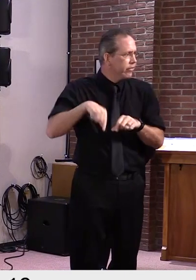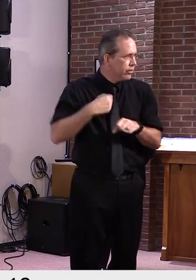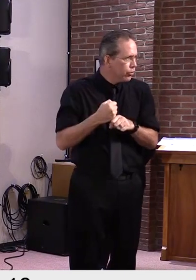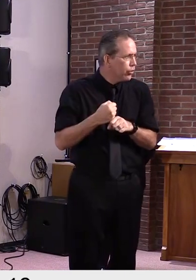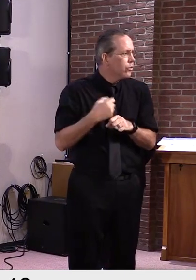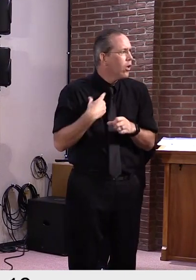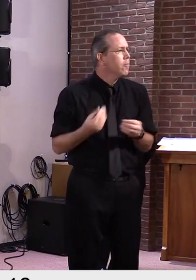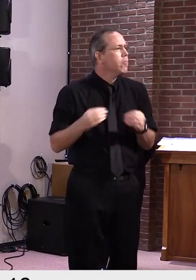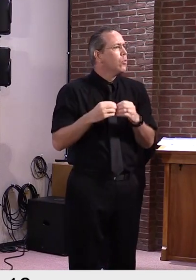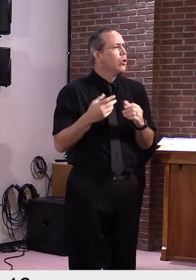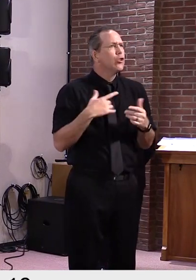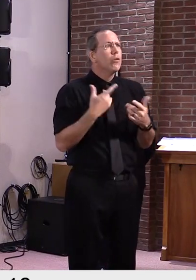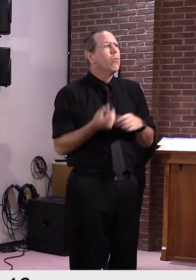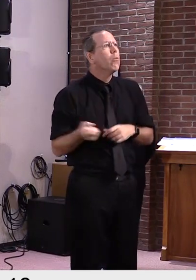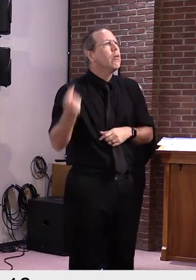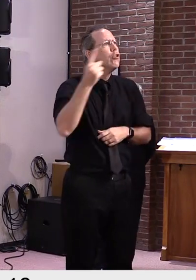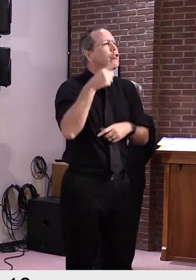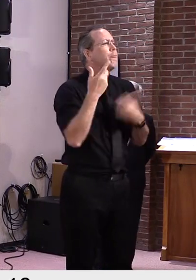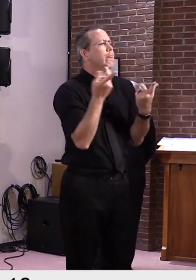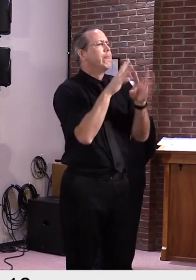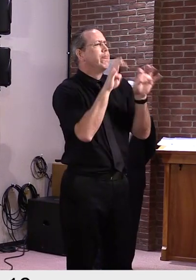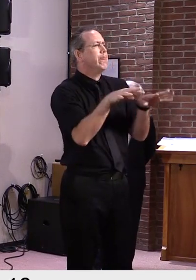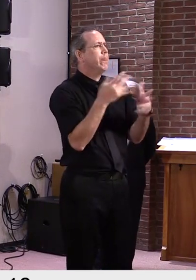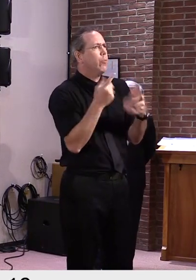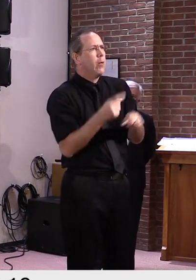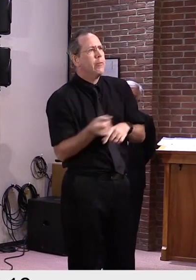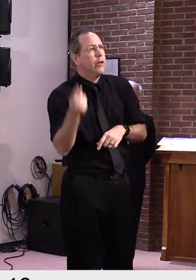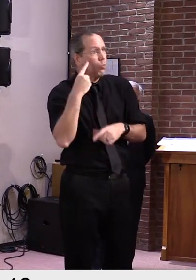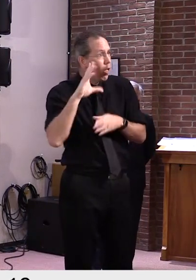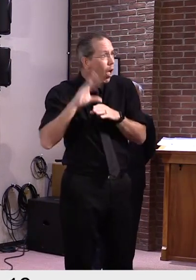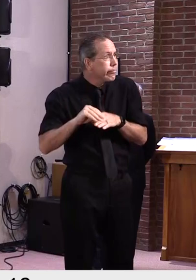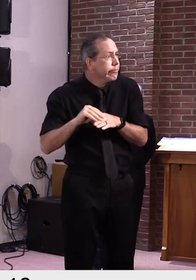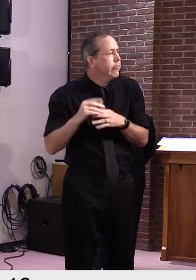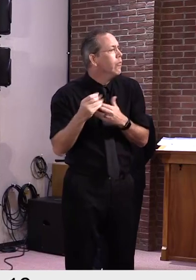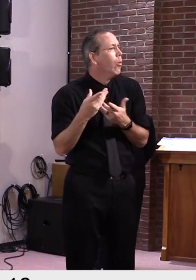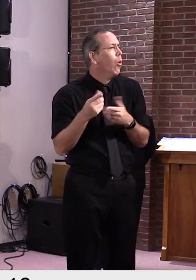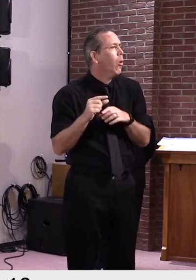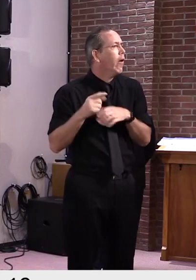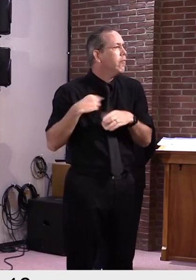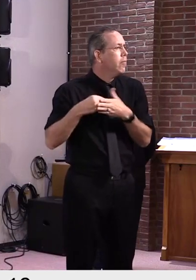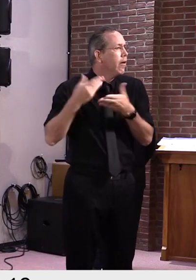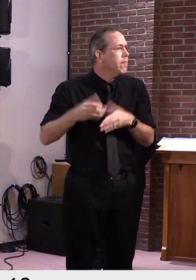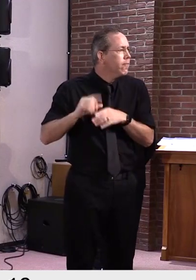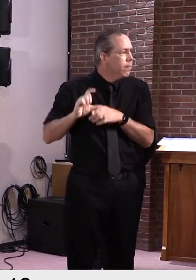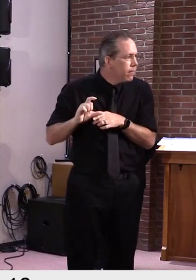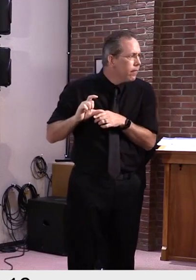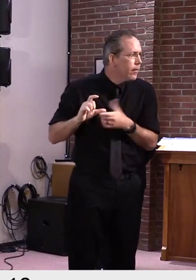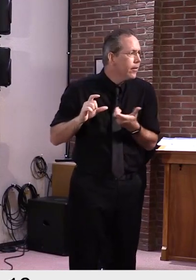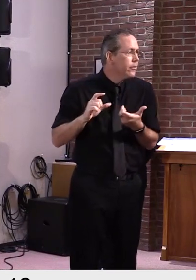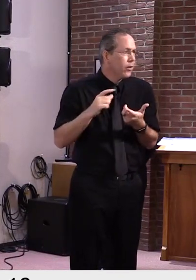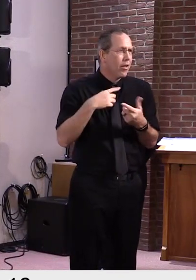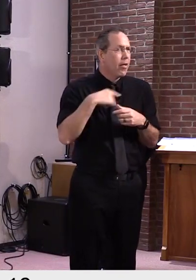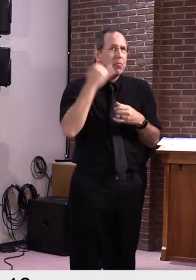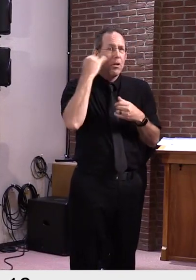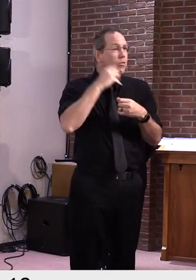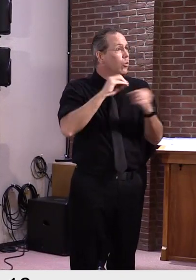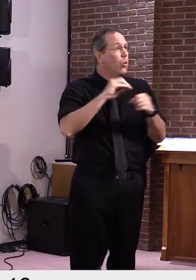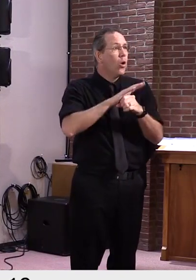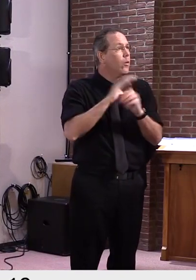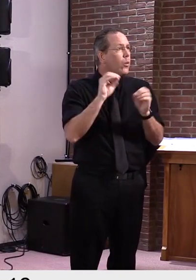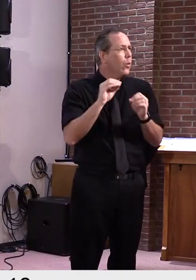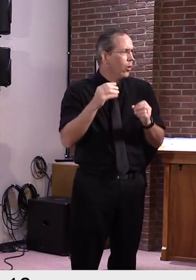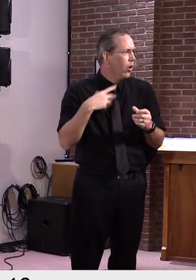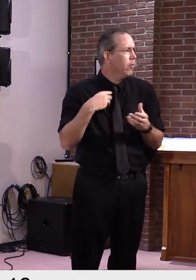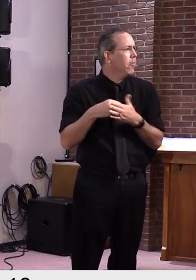year. But can you imagine, had we not had this pandemic, what kind of shape we'd be in, what kind of surplus we might have? It would